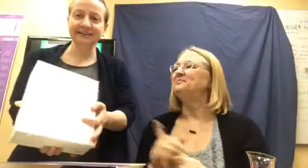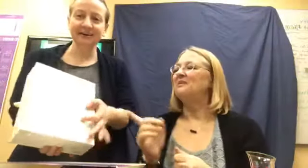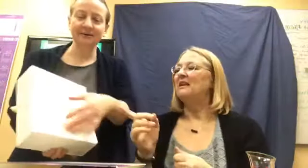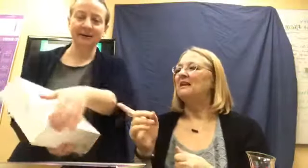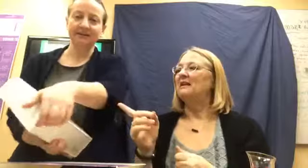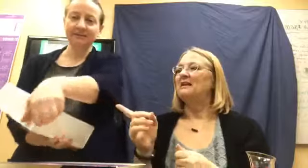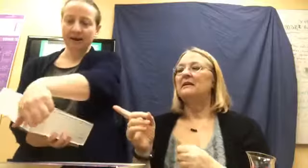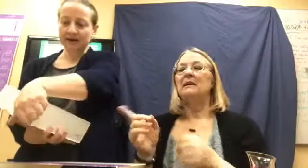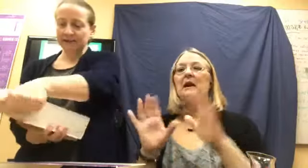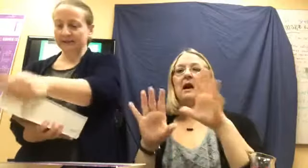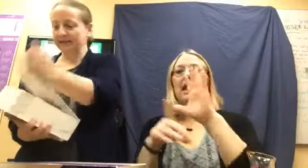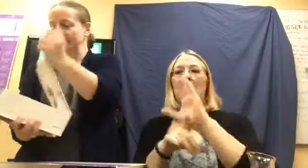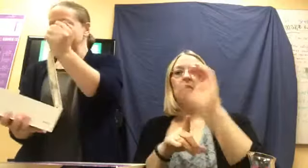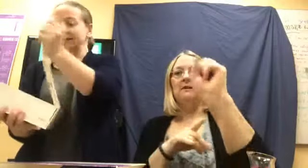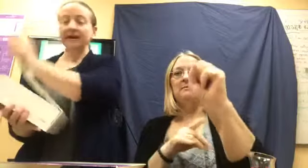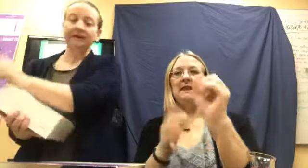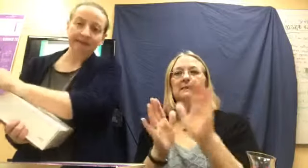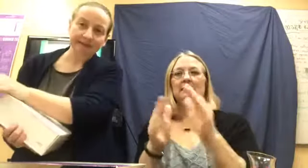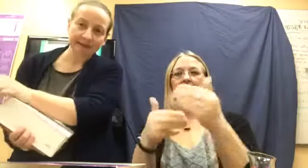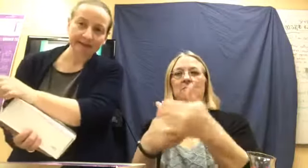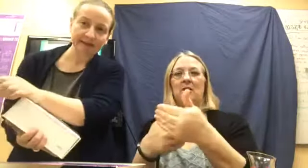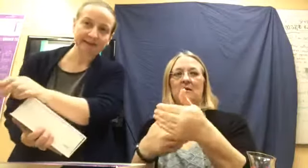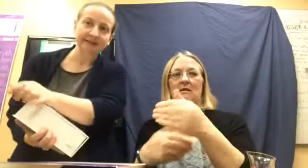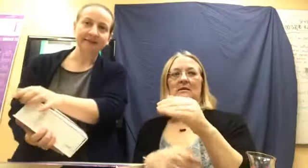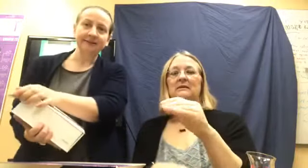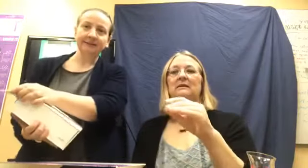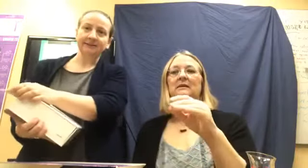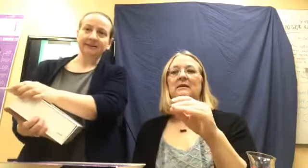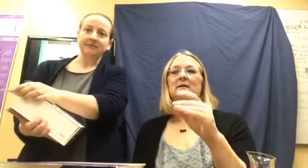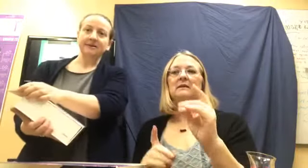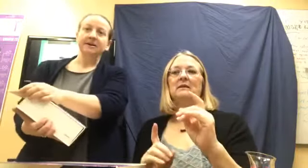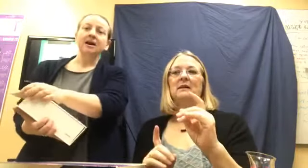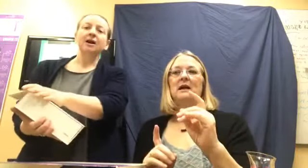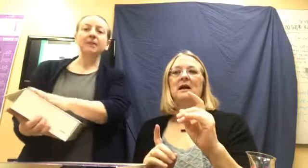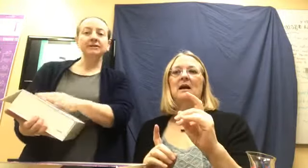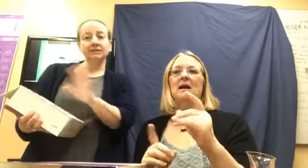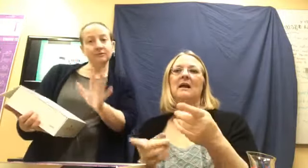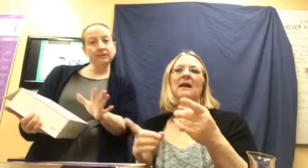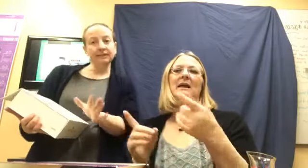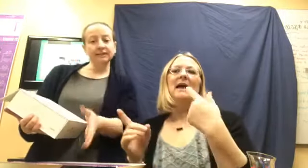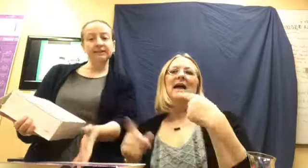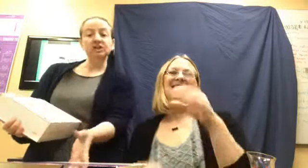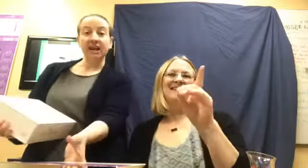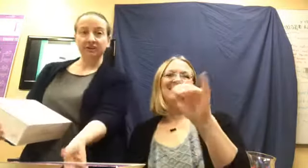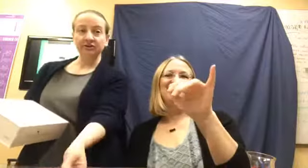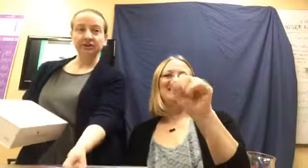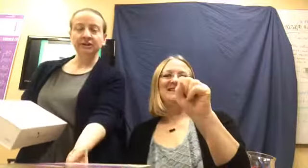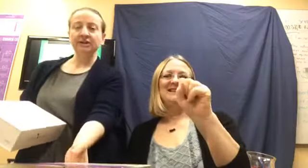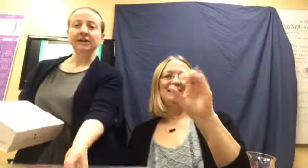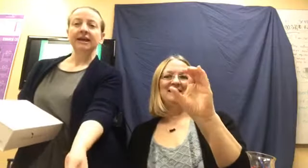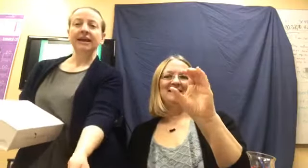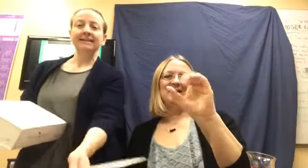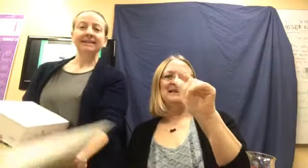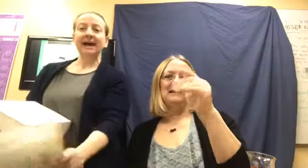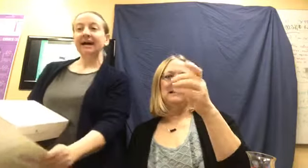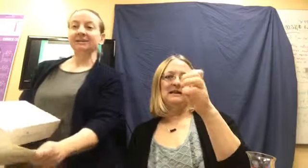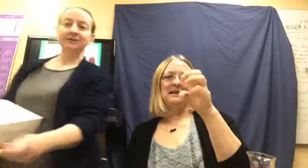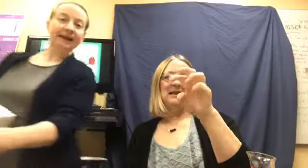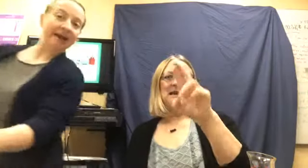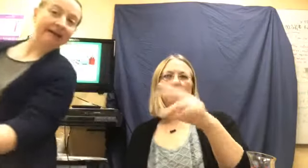our amazing box. Now, let me give a little disclaimer. Our box has recently changed and I don't have